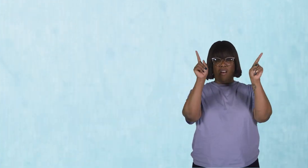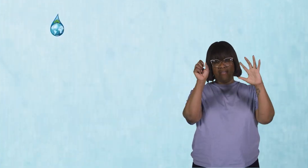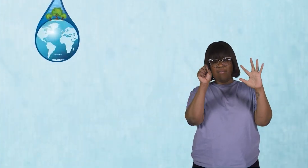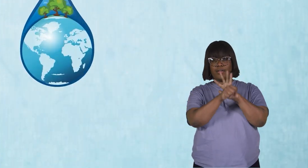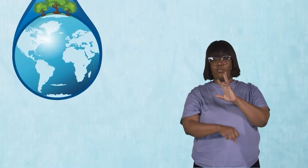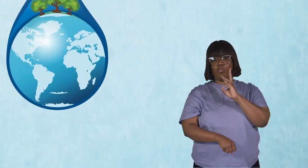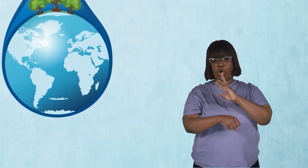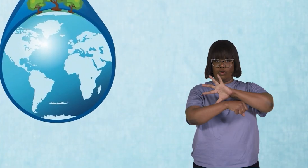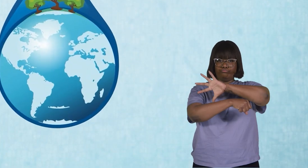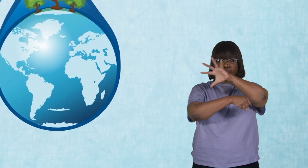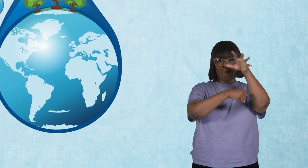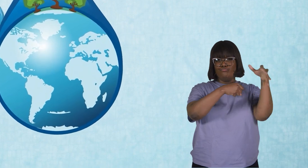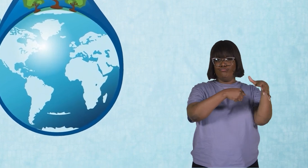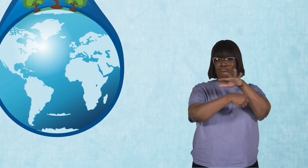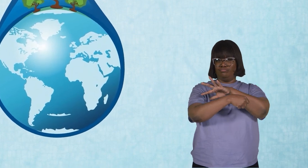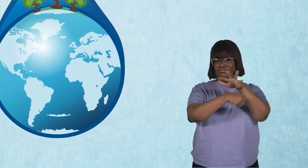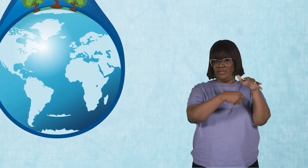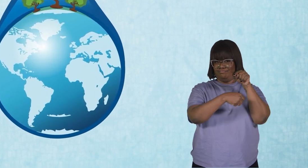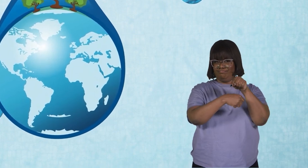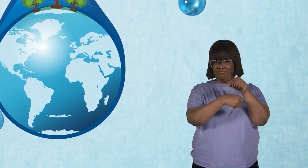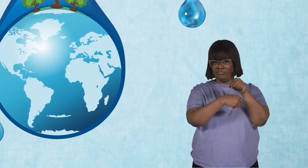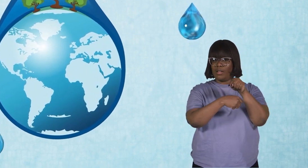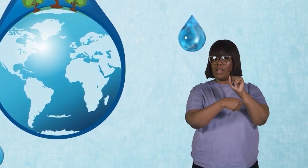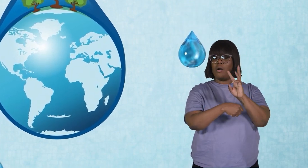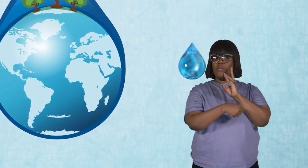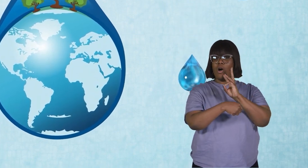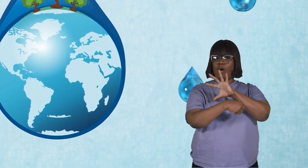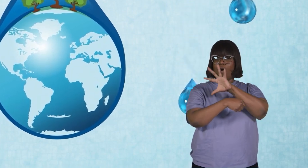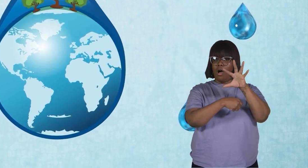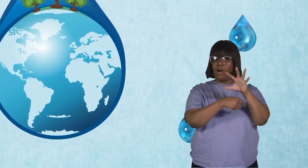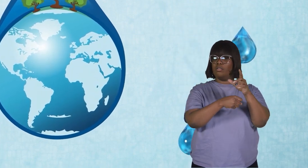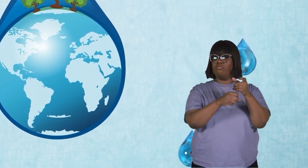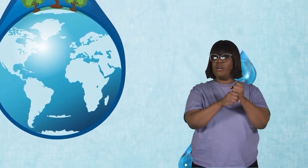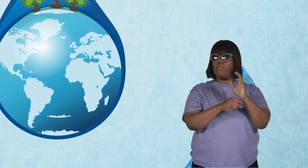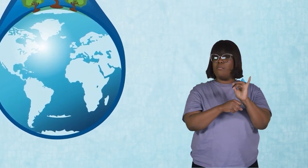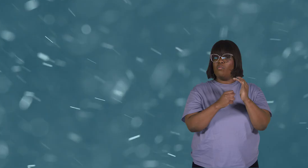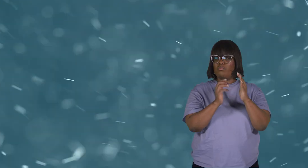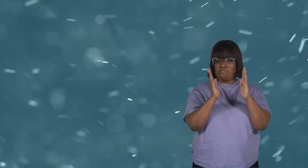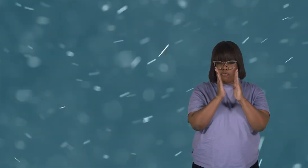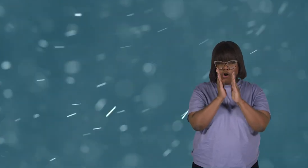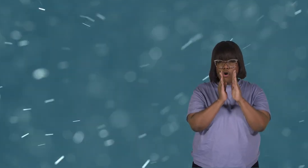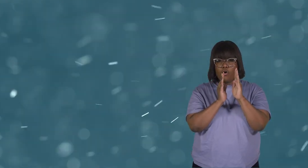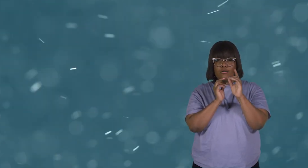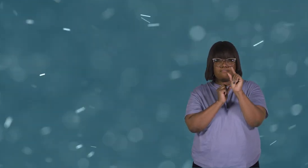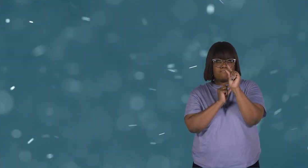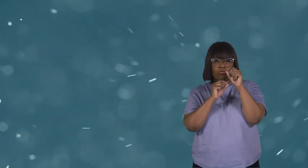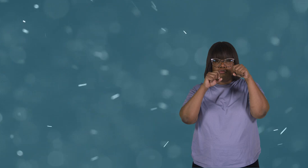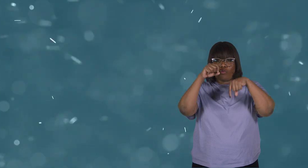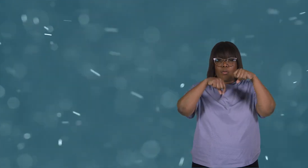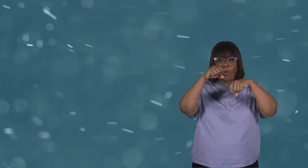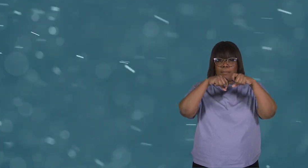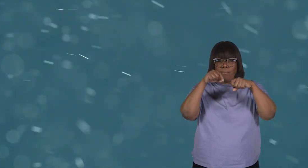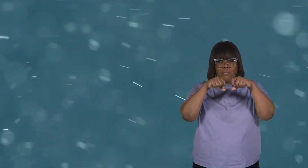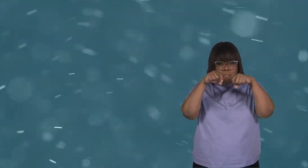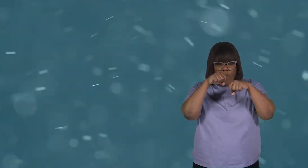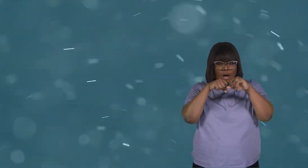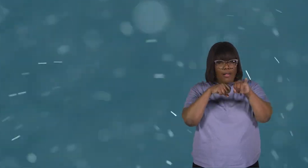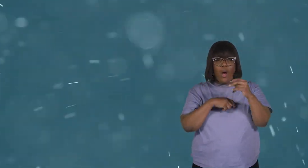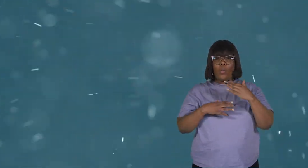is also full of water. The water in the atmosphere is made of tiny drops that are too small